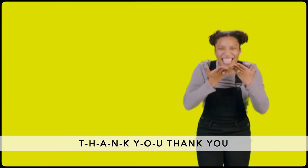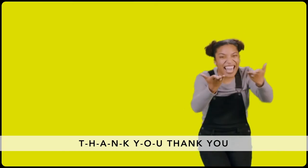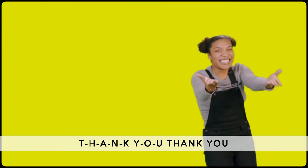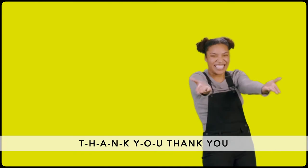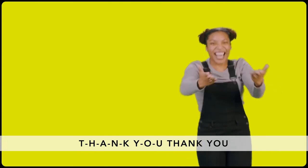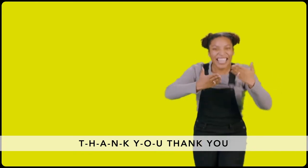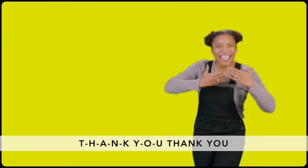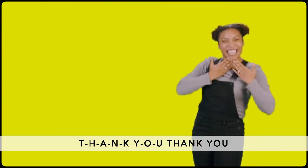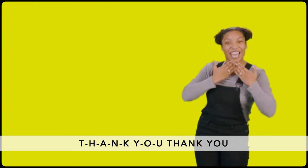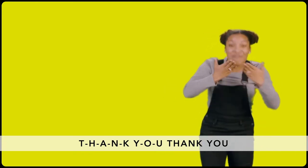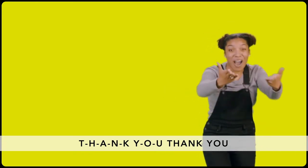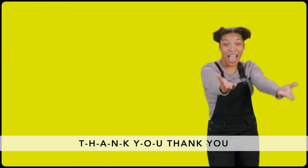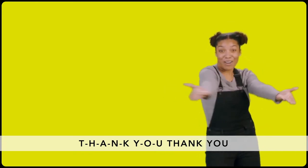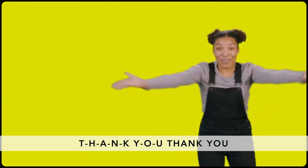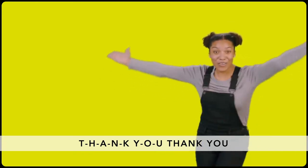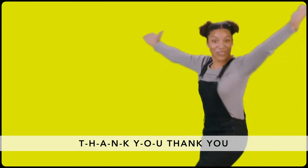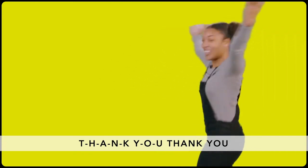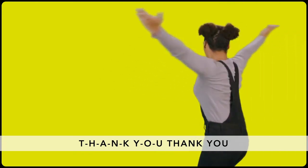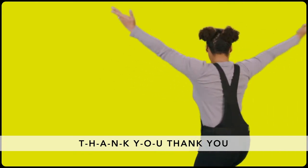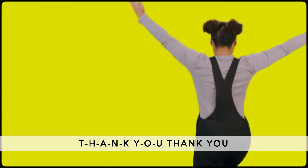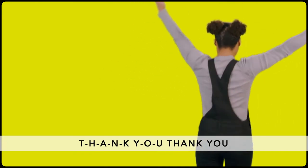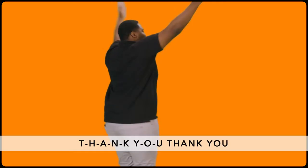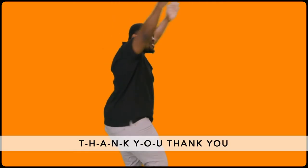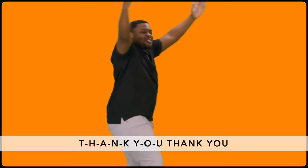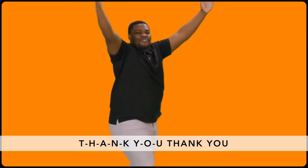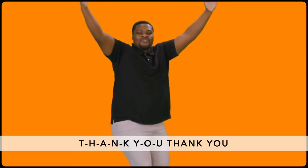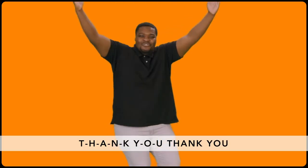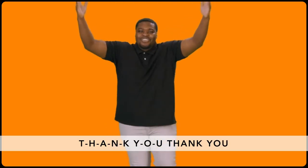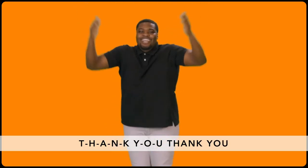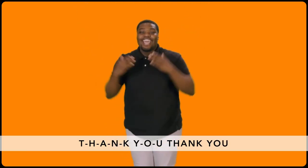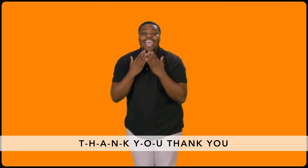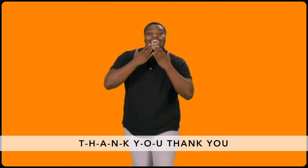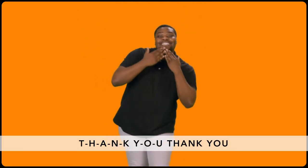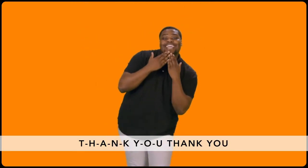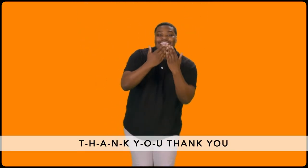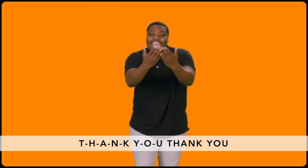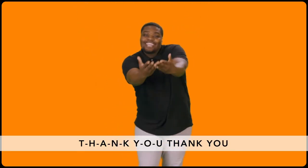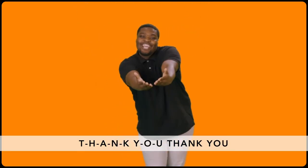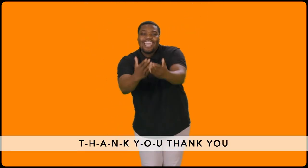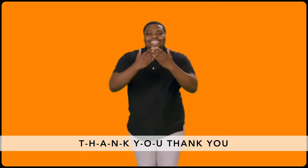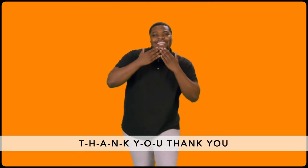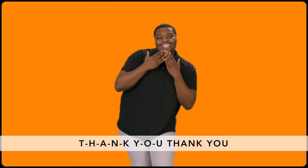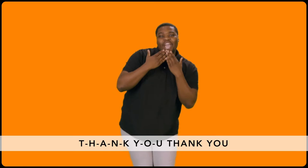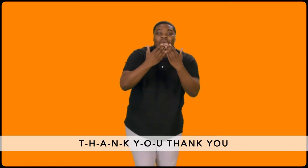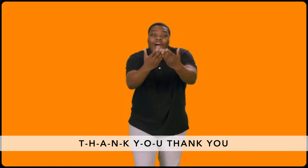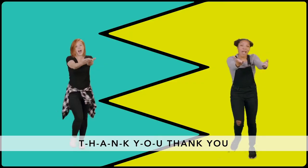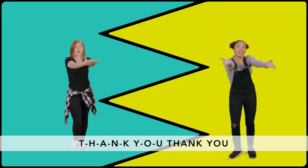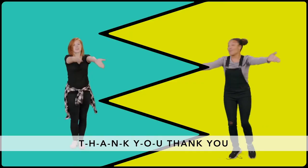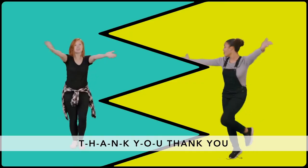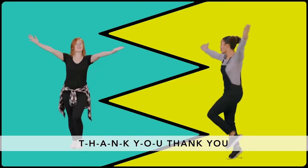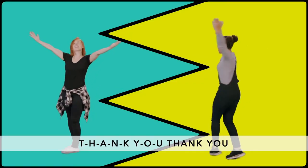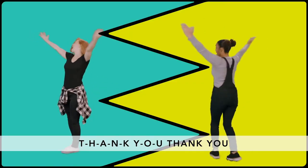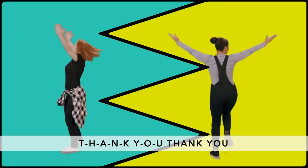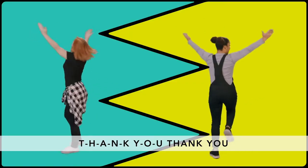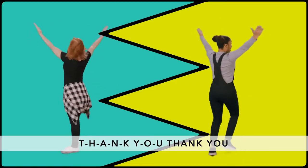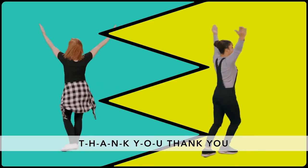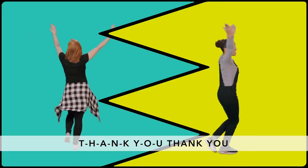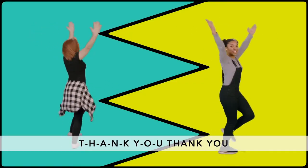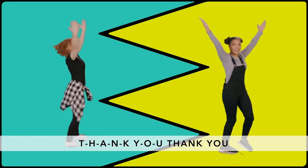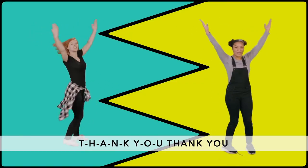-H-A-N-K-Y-O, you thank you Thank you, T-H-A-N-K-Y-O-U Thank you